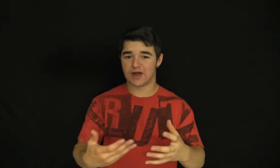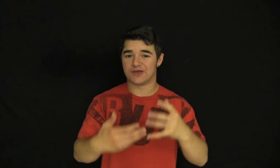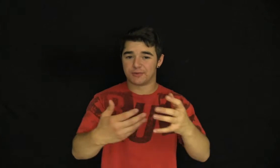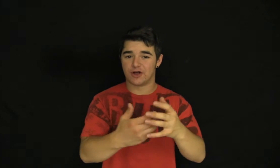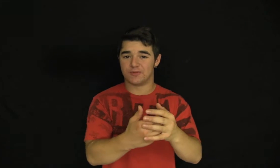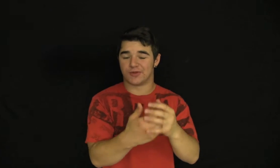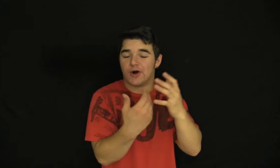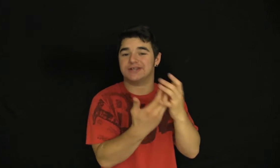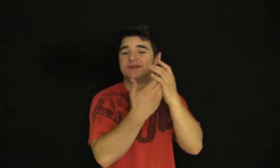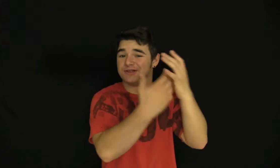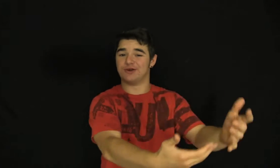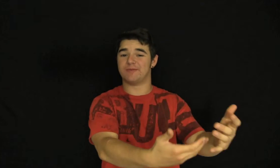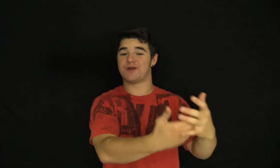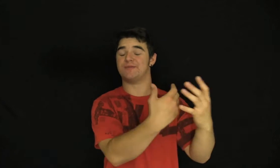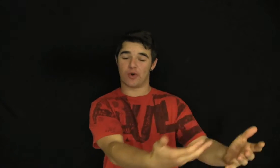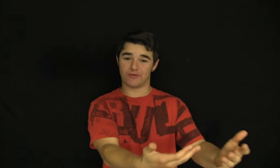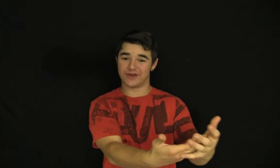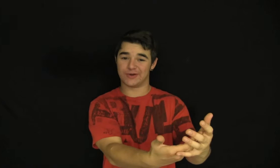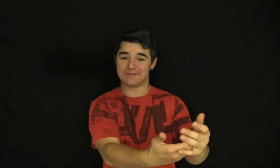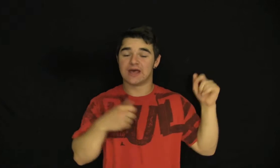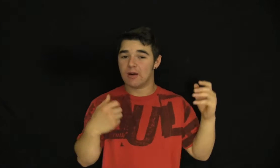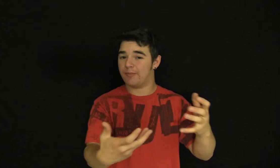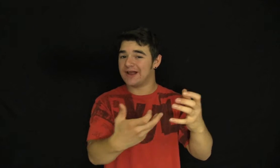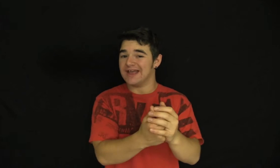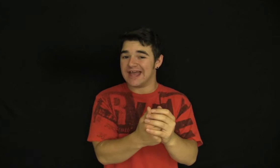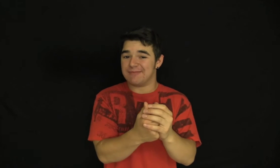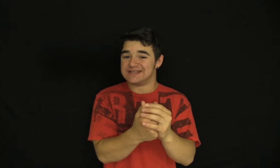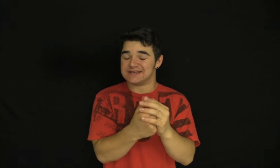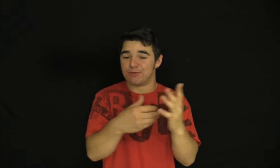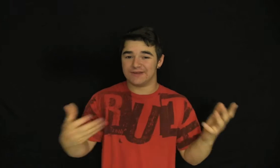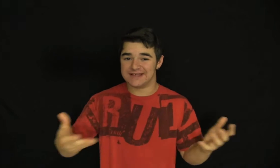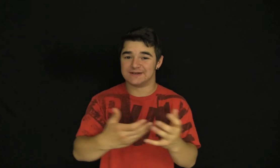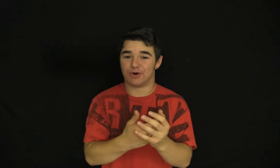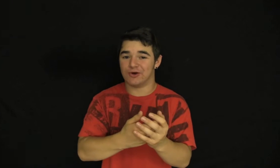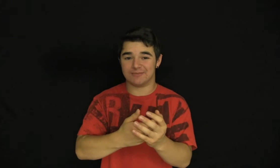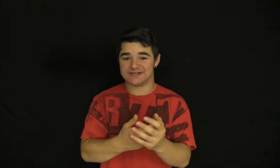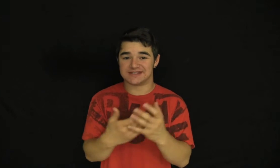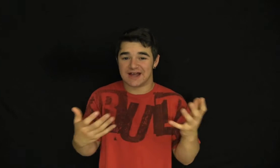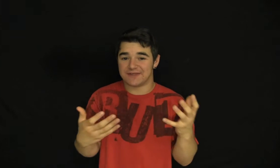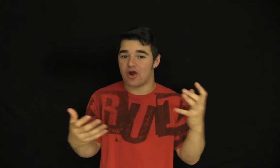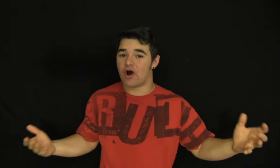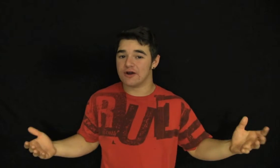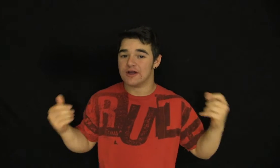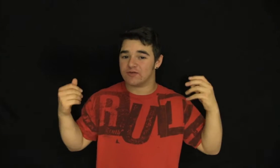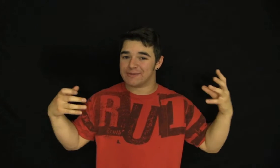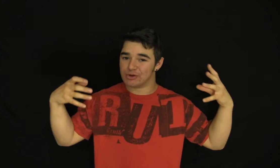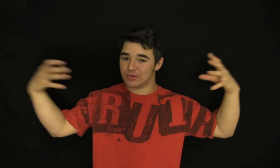Now, I think we all hope that the quality is going to be a little bit better than mobile video games, but it means it's going be really easy to program these. It's not that hard for people who